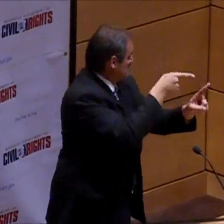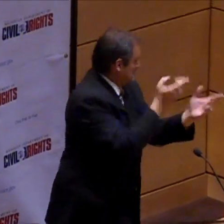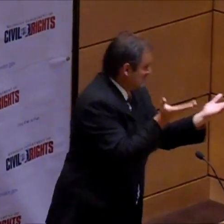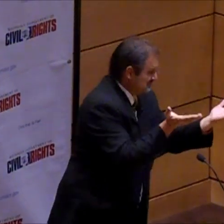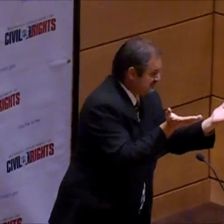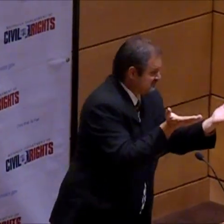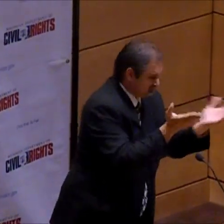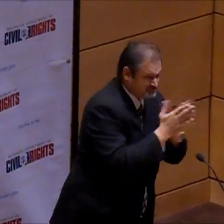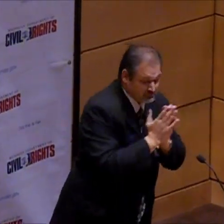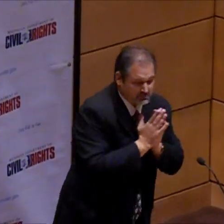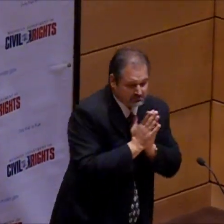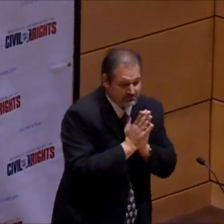And in case of the point,